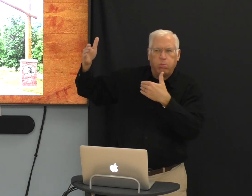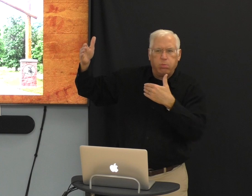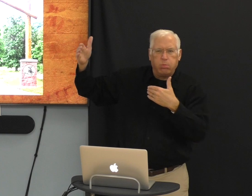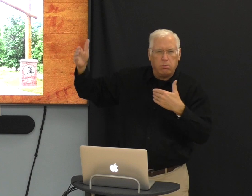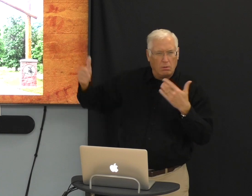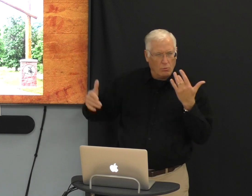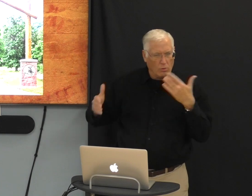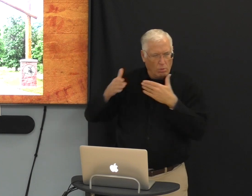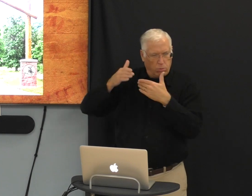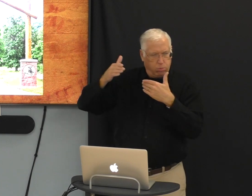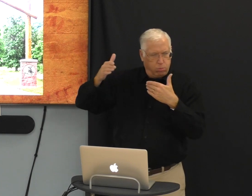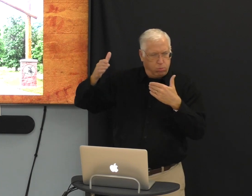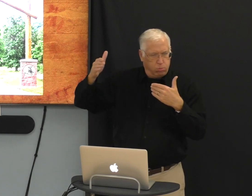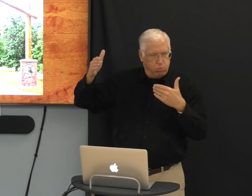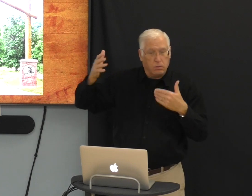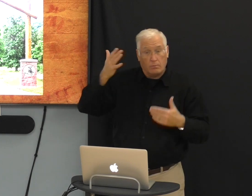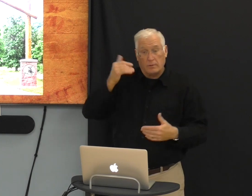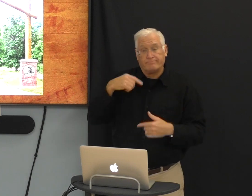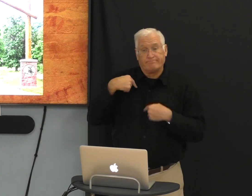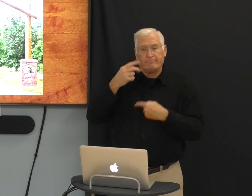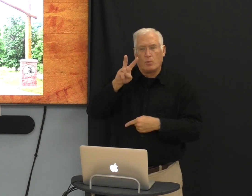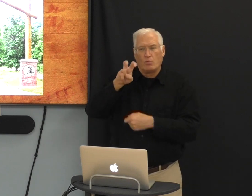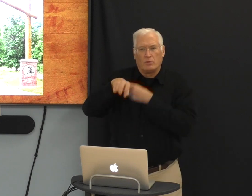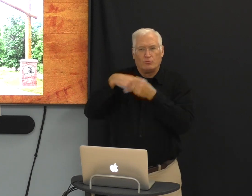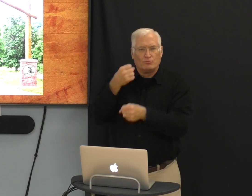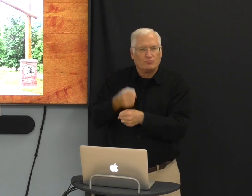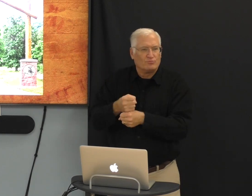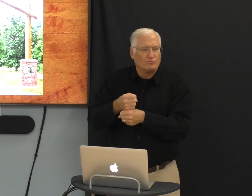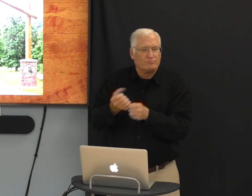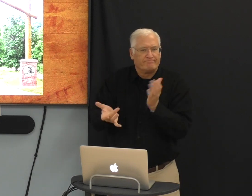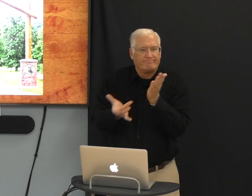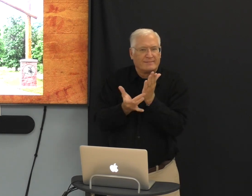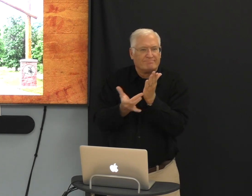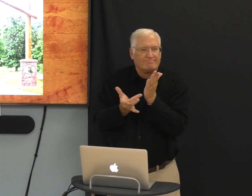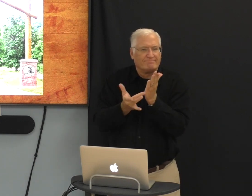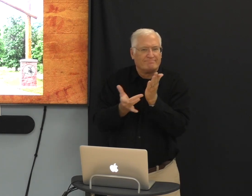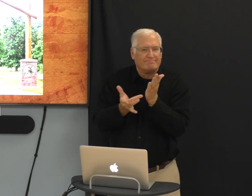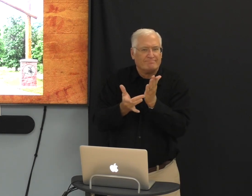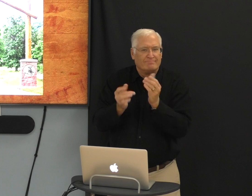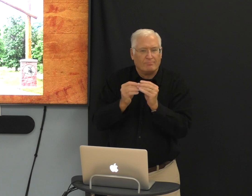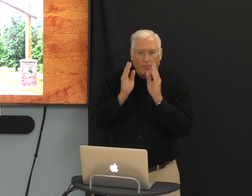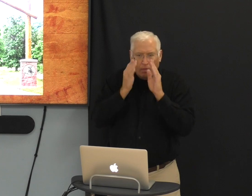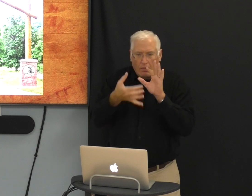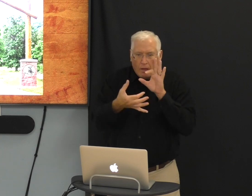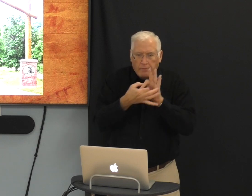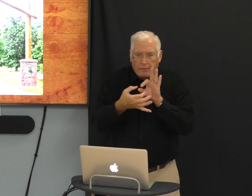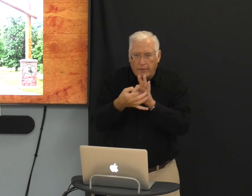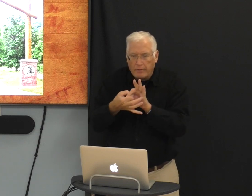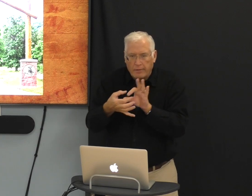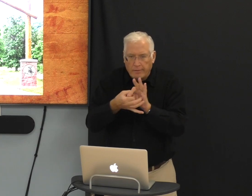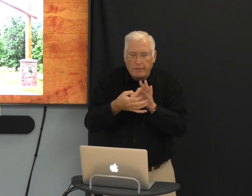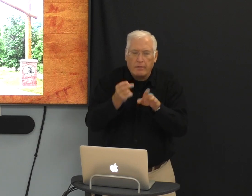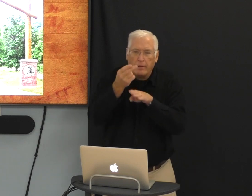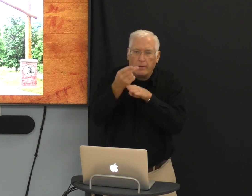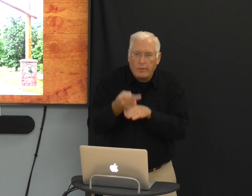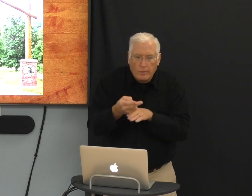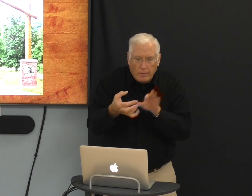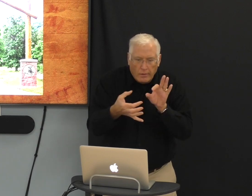But we feel distant. Why do we feel distant? Because of all the technology that's in front of us now.